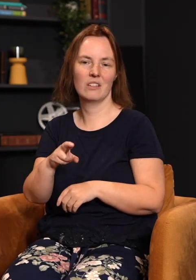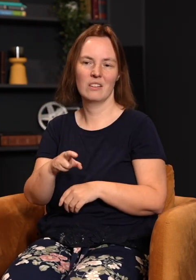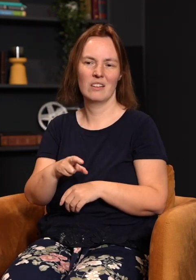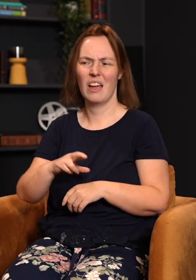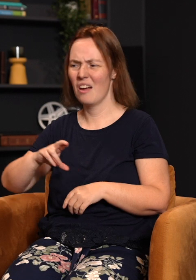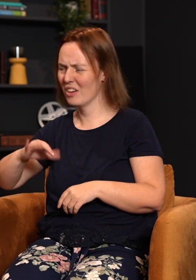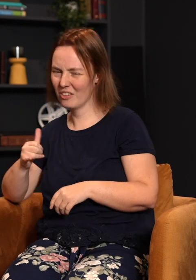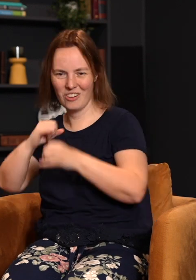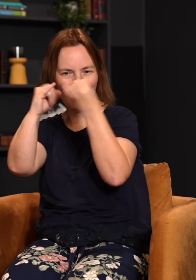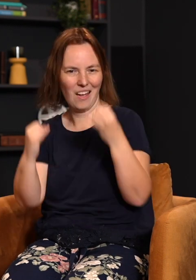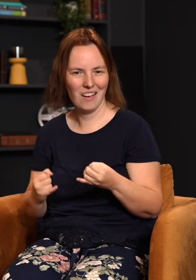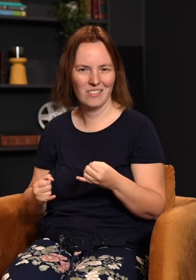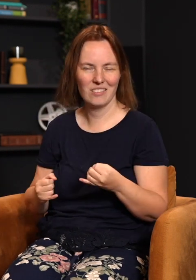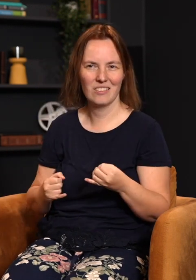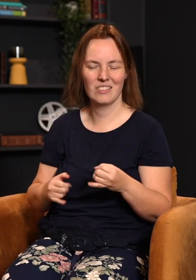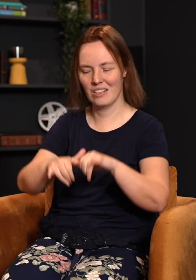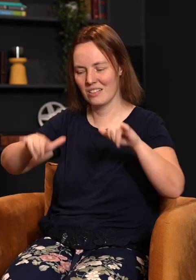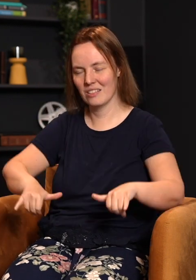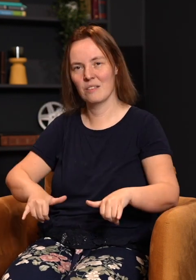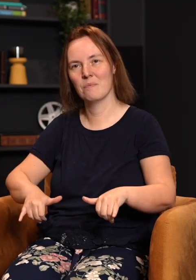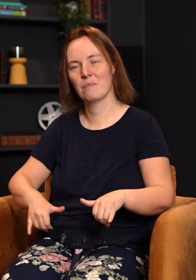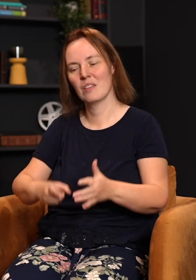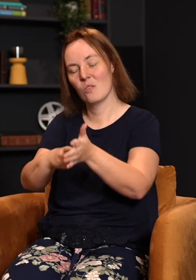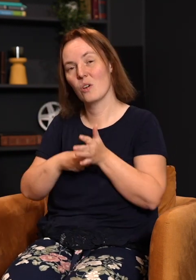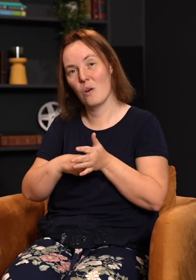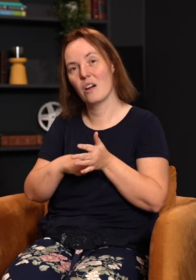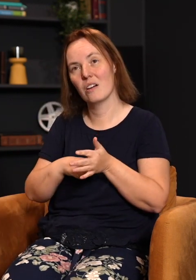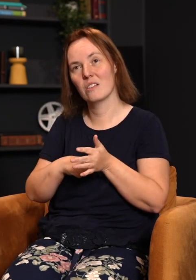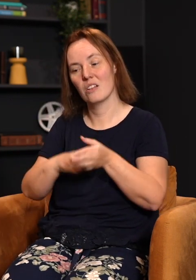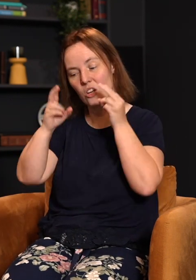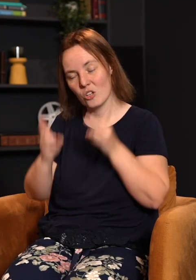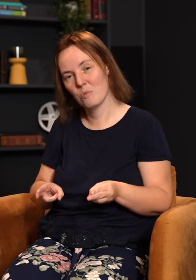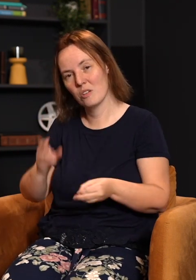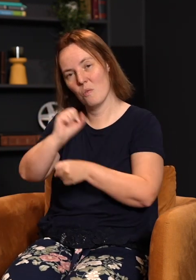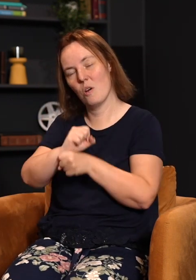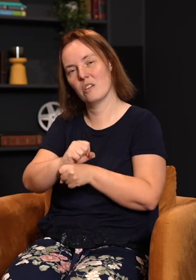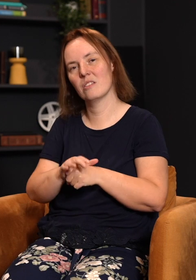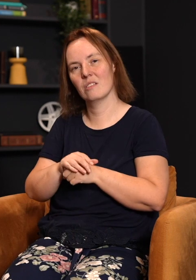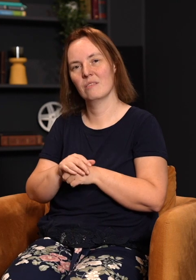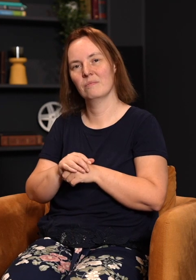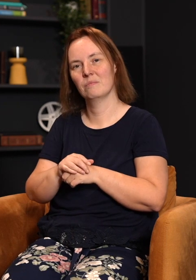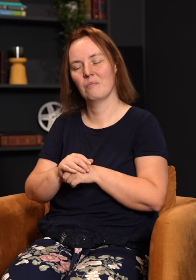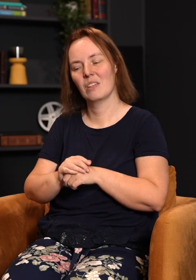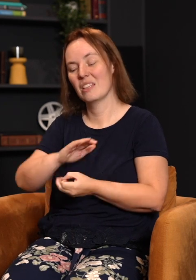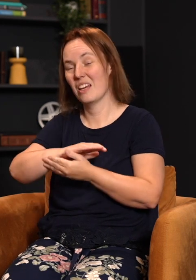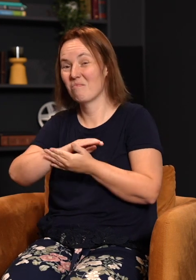other God, every other deity, every other system, what does it require? It requires human works. It requires that somehow